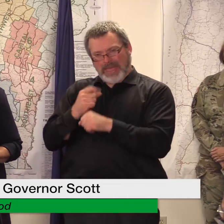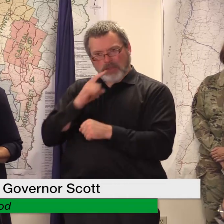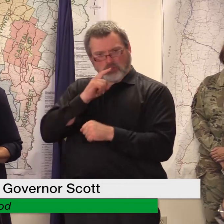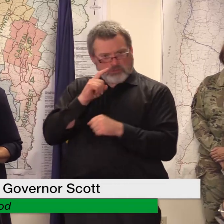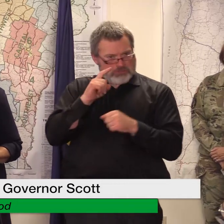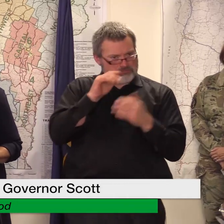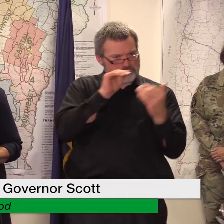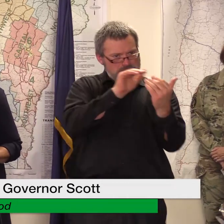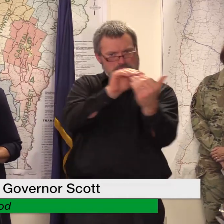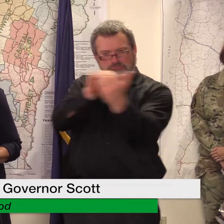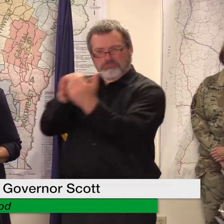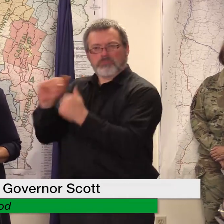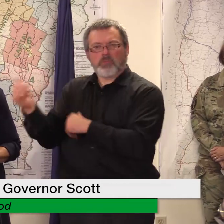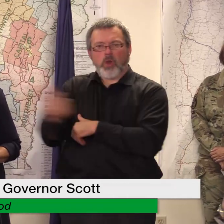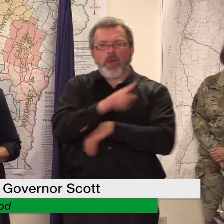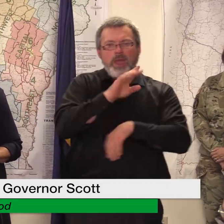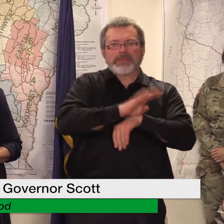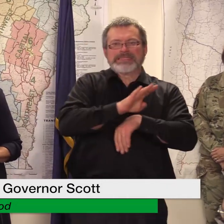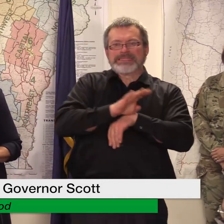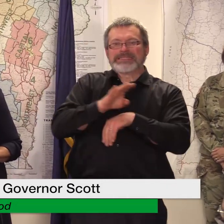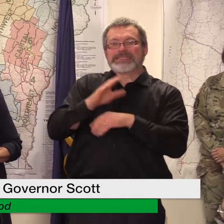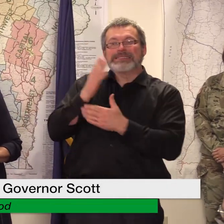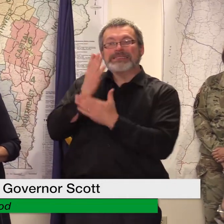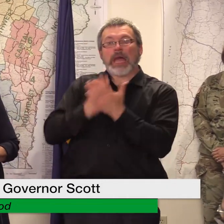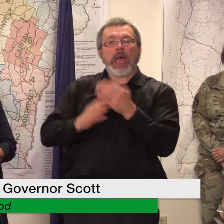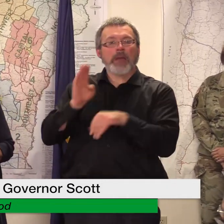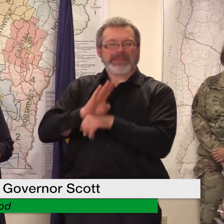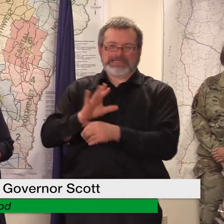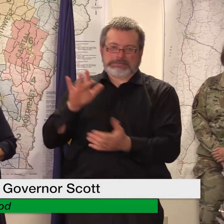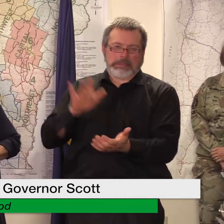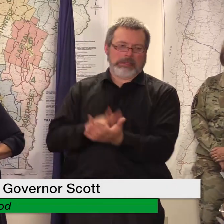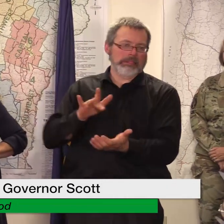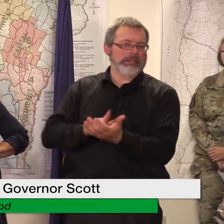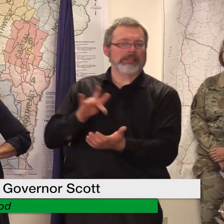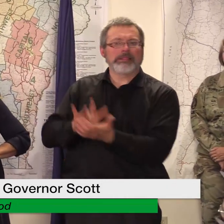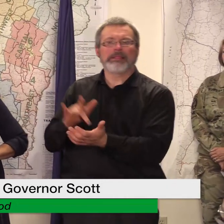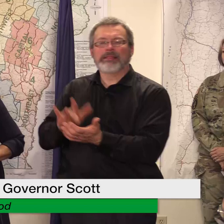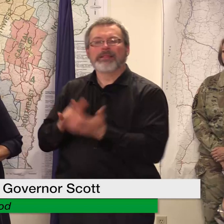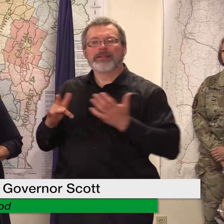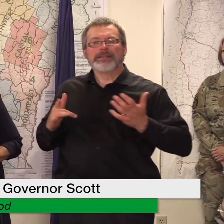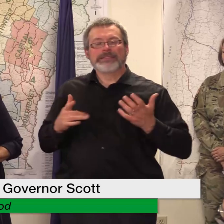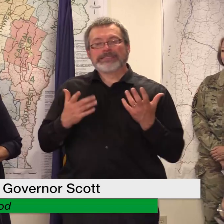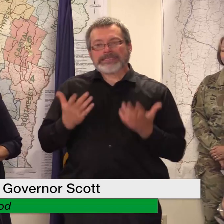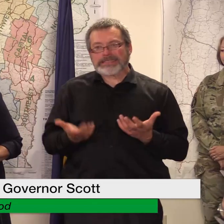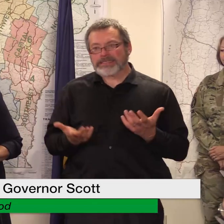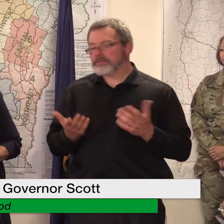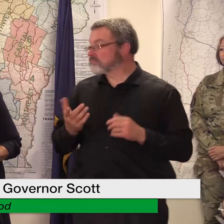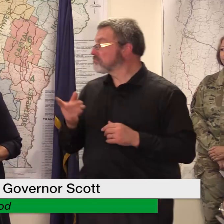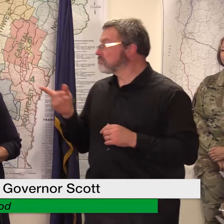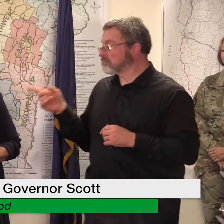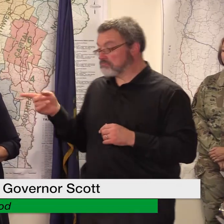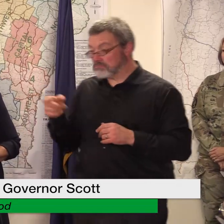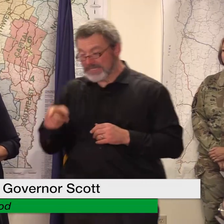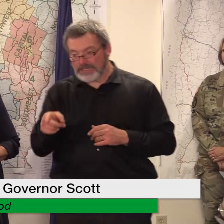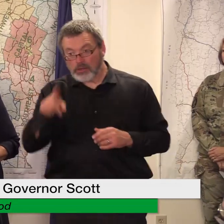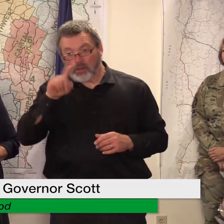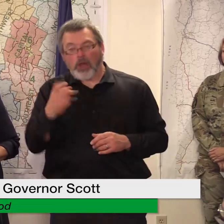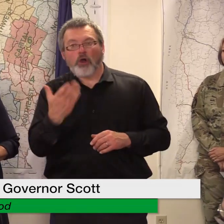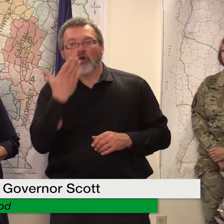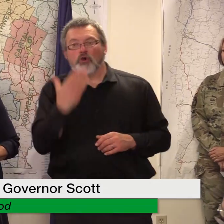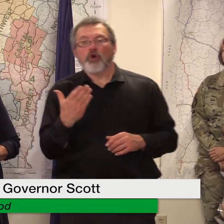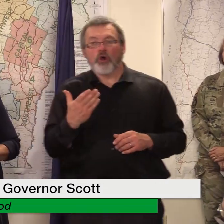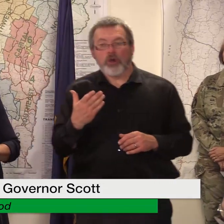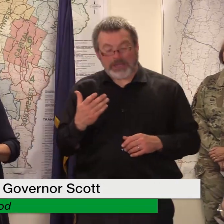not at the end of the day getting a lot more than someone else yeah understood thanks tim that's a great question we're doing our best efforts